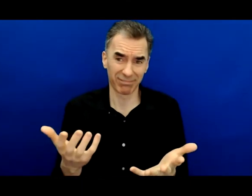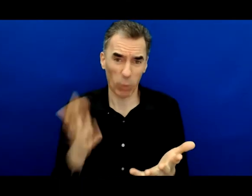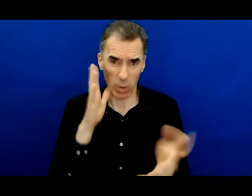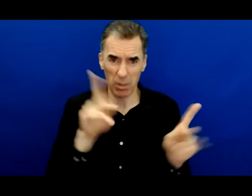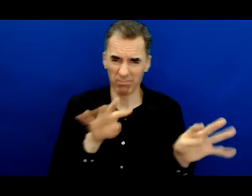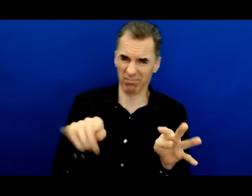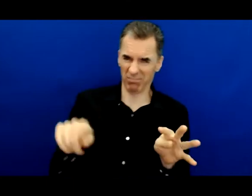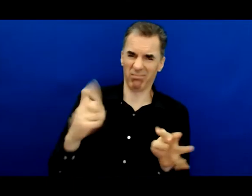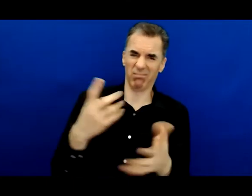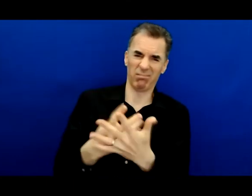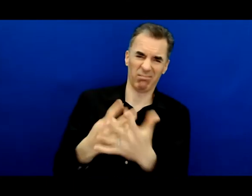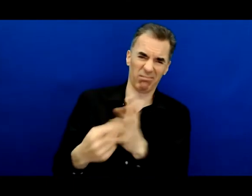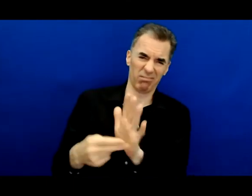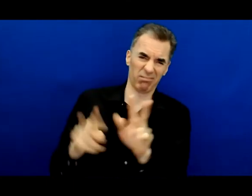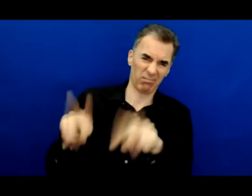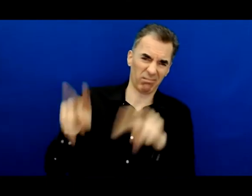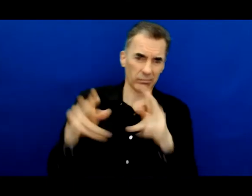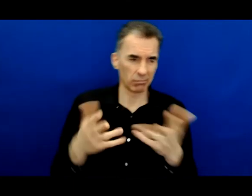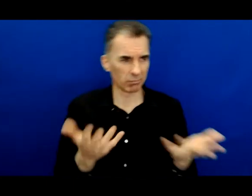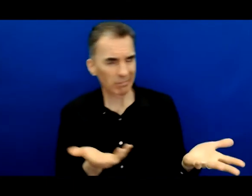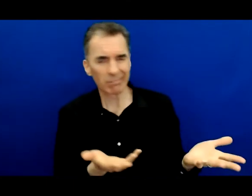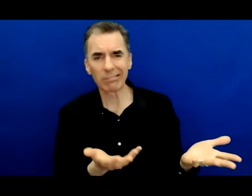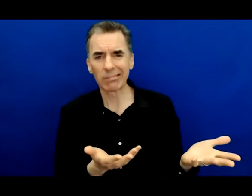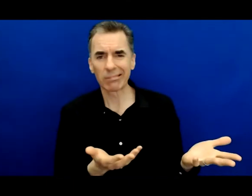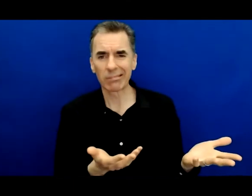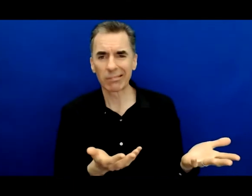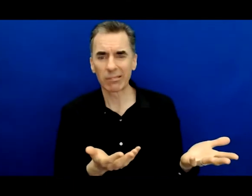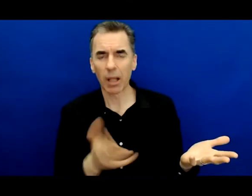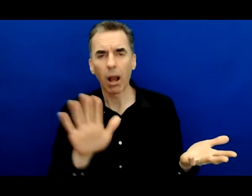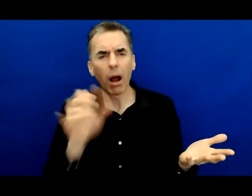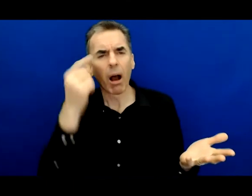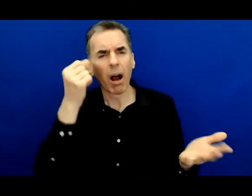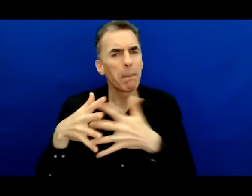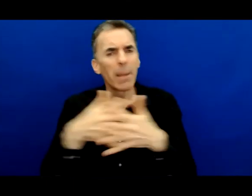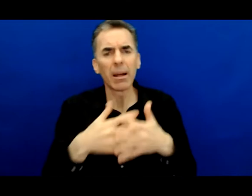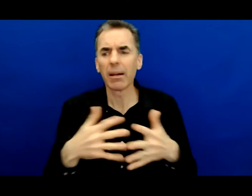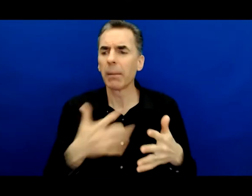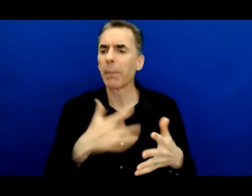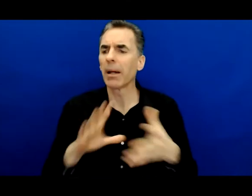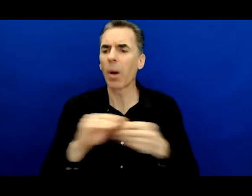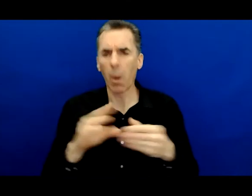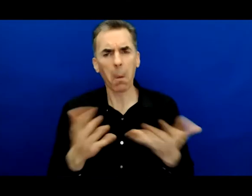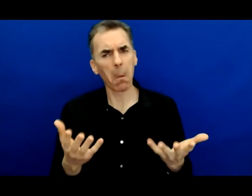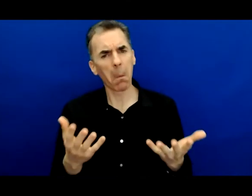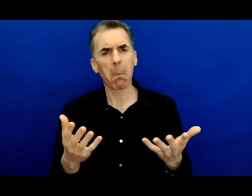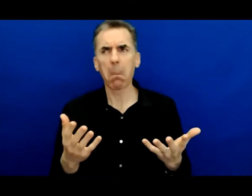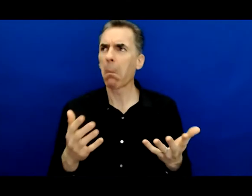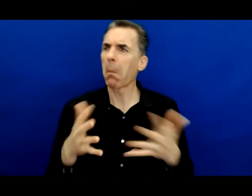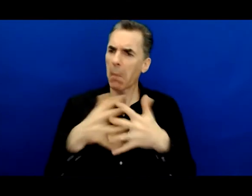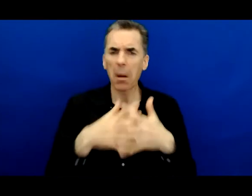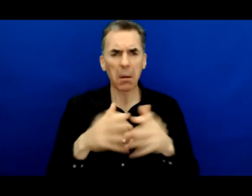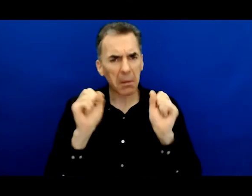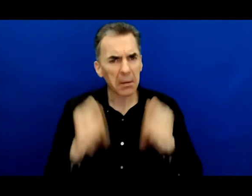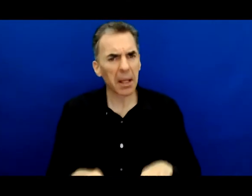Is this the America that we preach about to the rest of the world? The land of second chances where anyone can reinvent themselves with the proper dosage of self